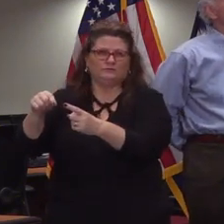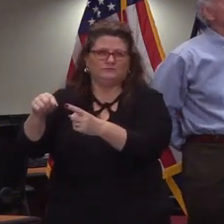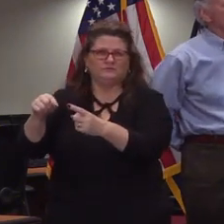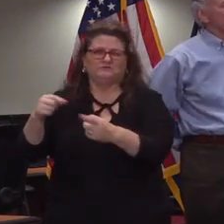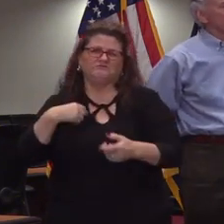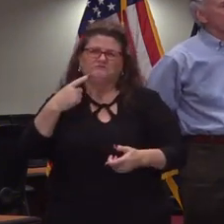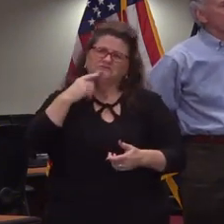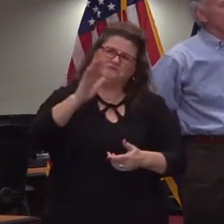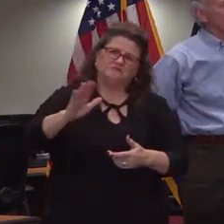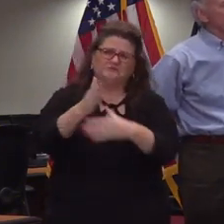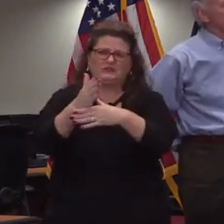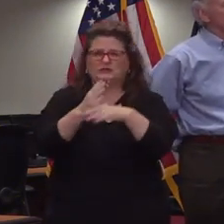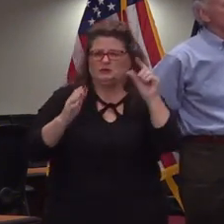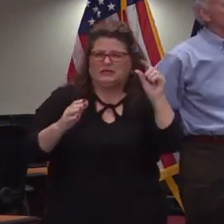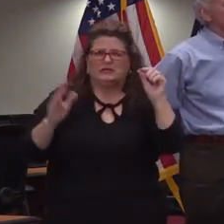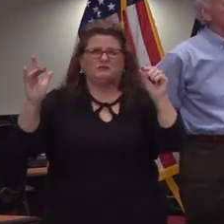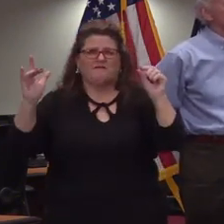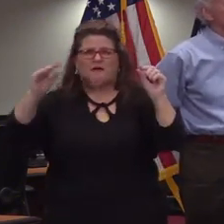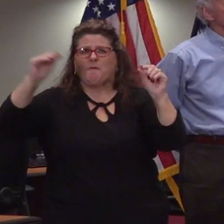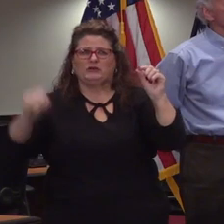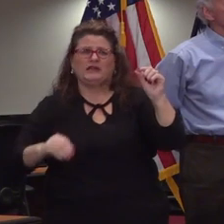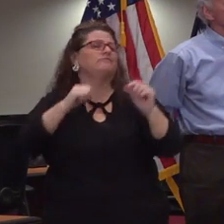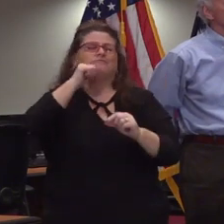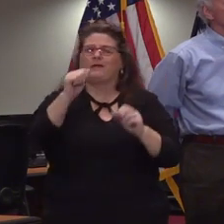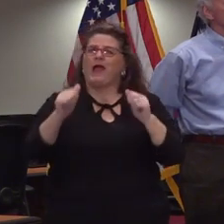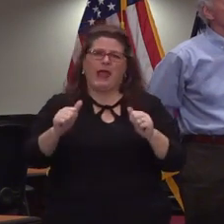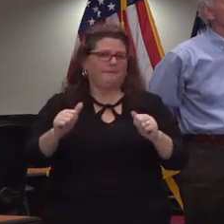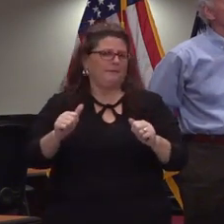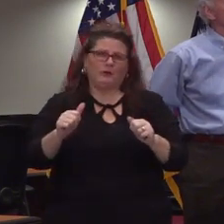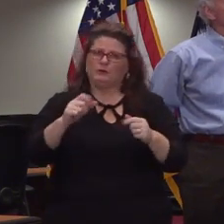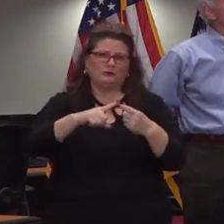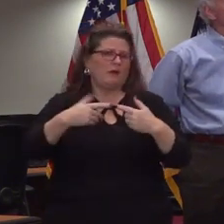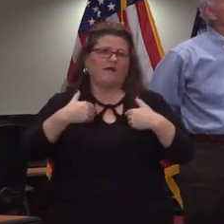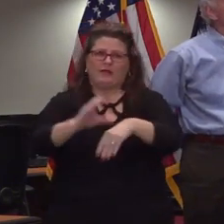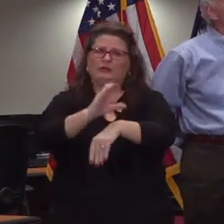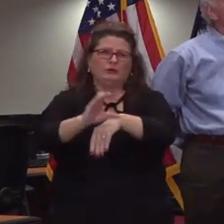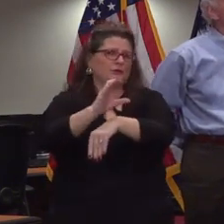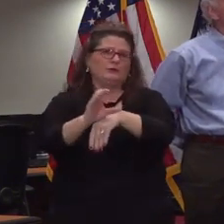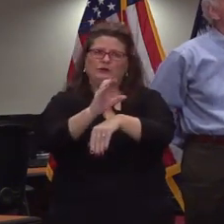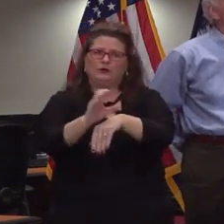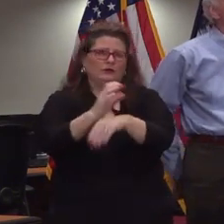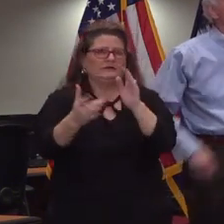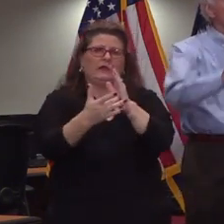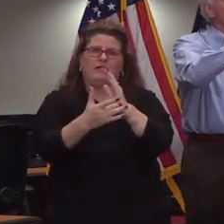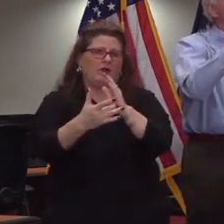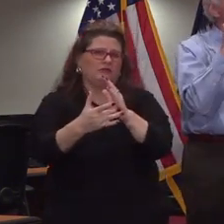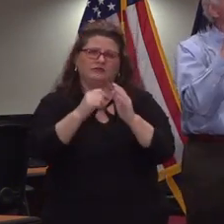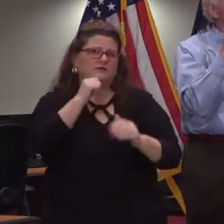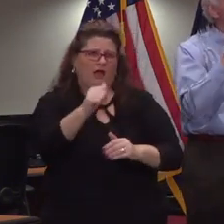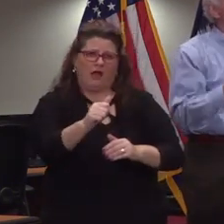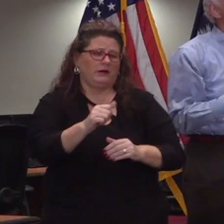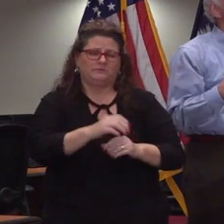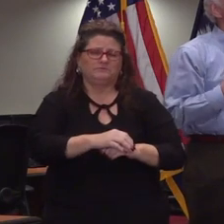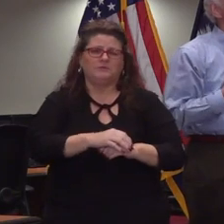around 20 25 percent of our districts not we're not able on to carry out their instruction through technology but we